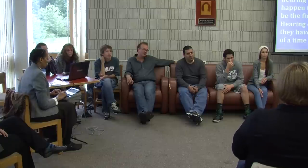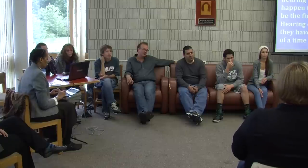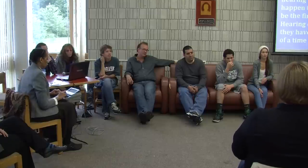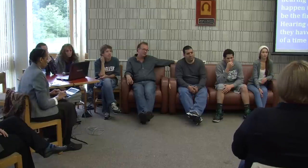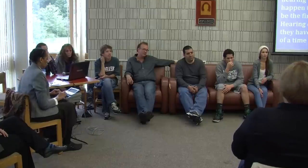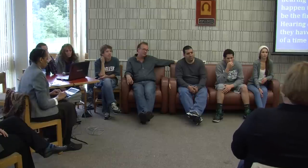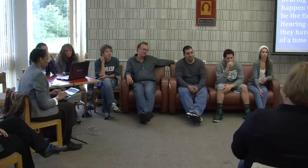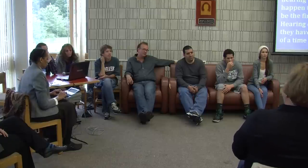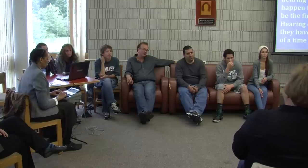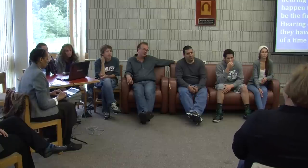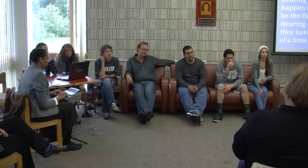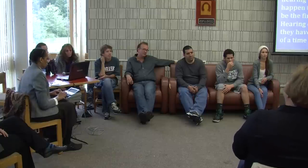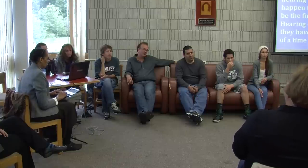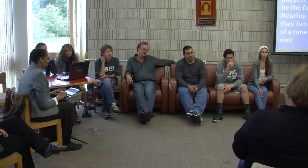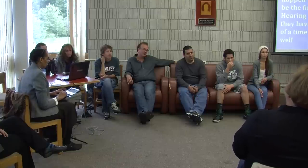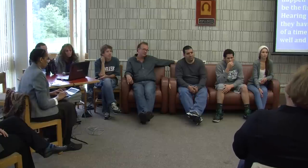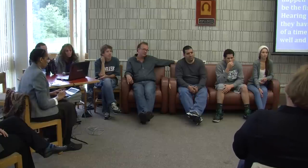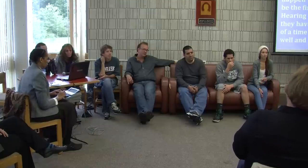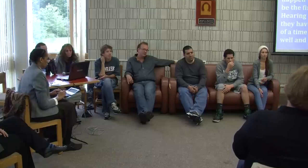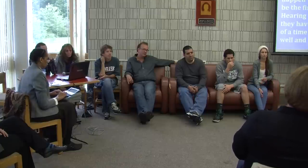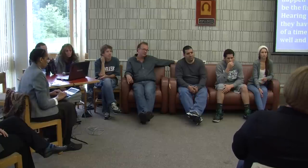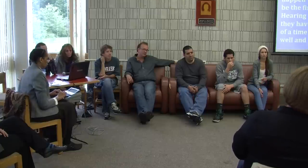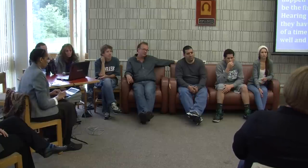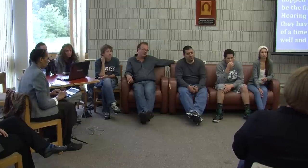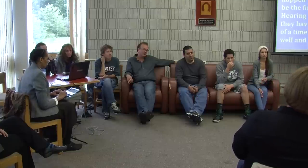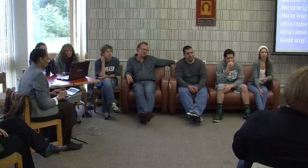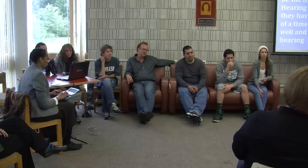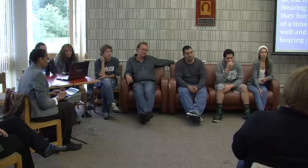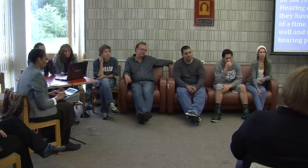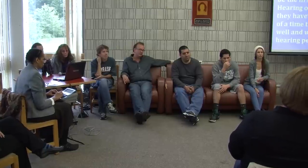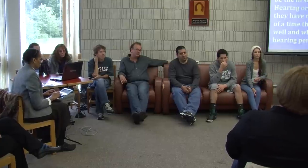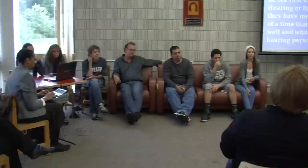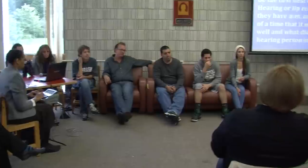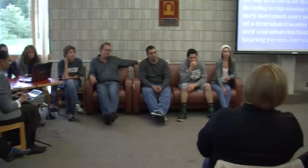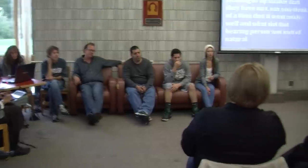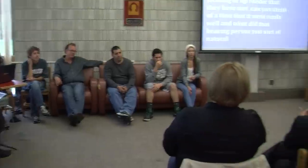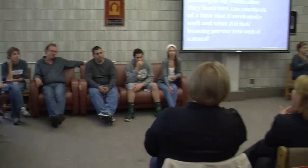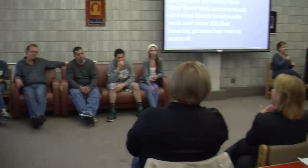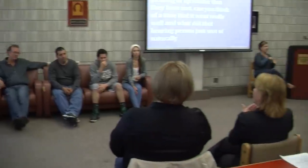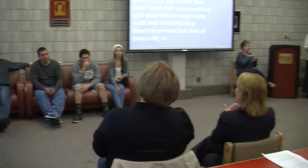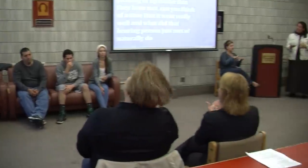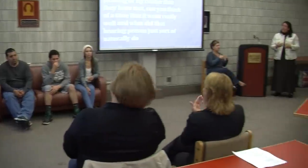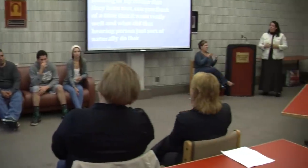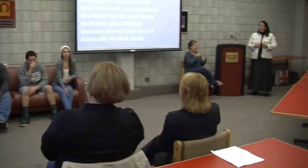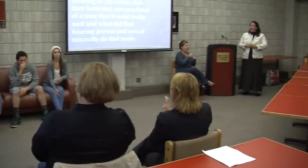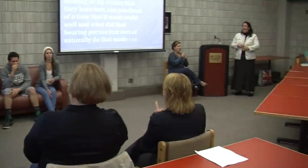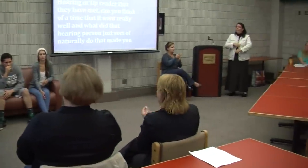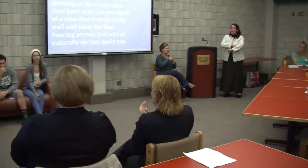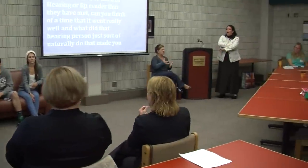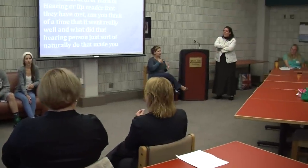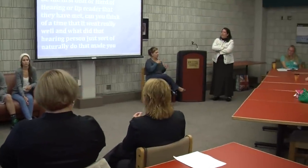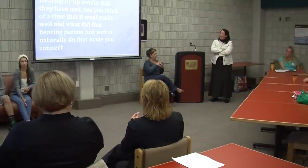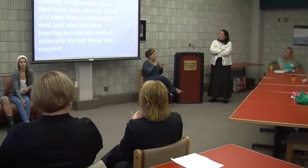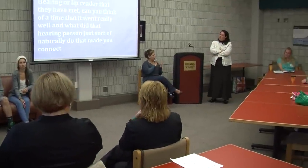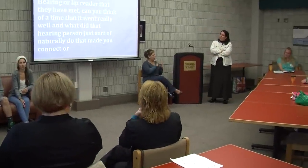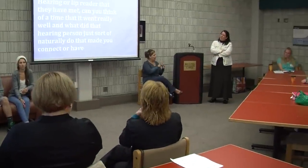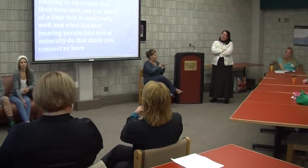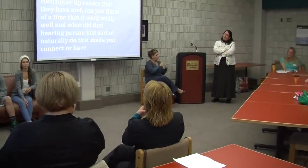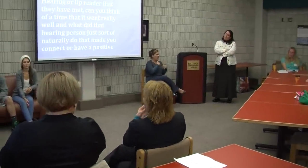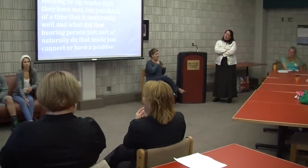And what did that hearing person just sort of naturally do that made you connect or have a positive experience with